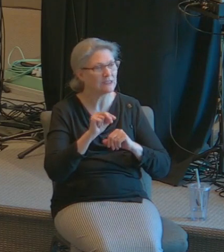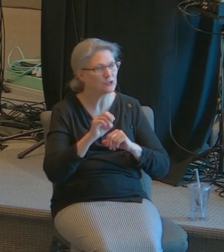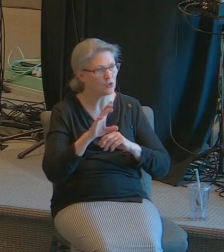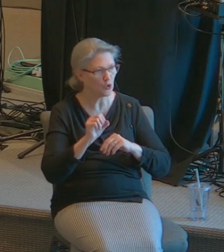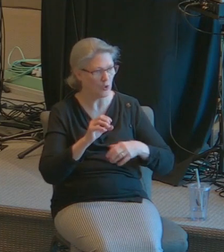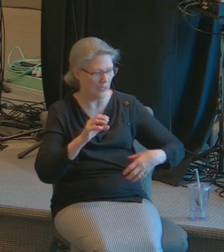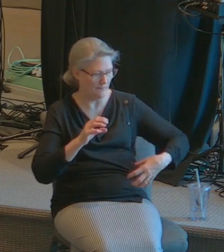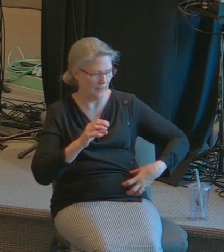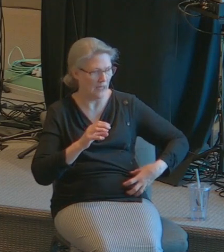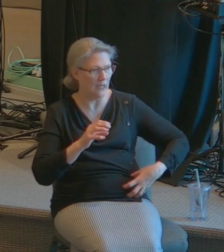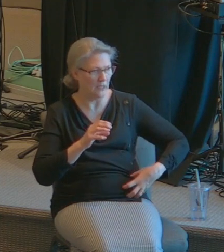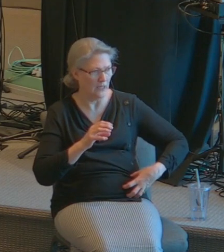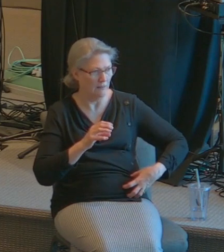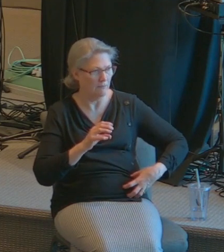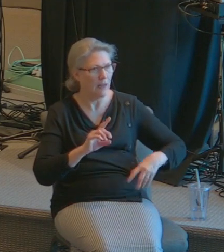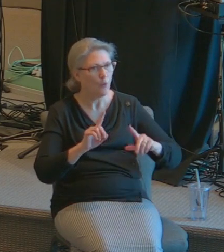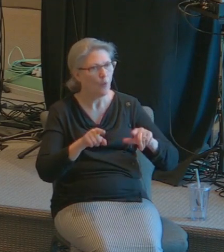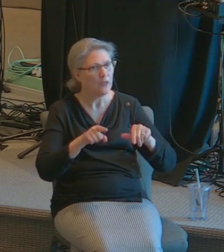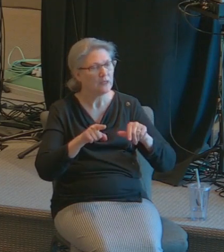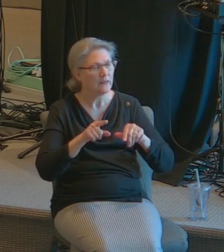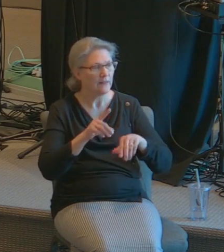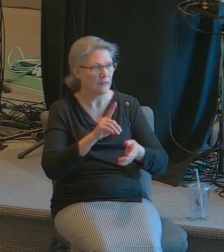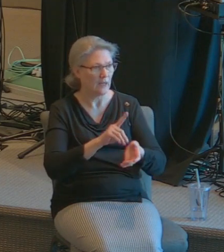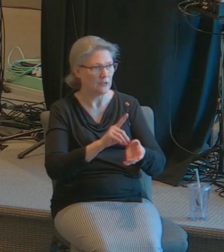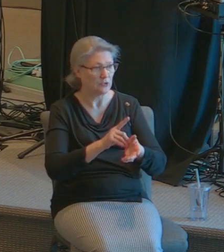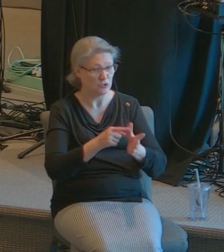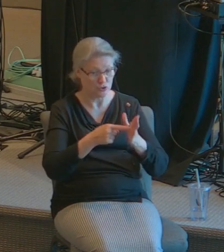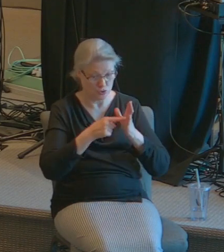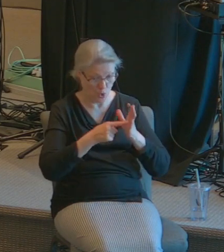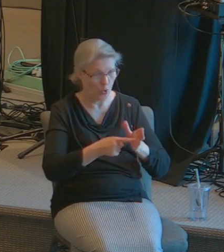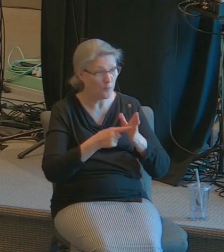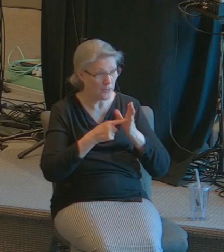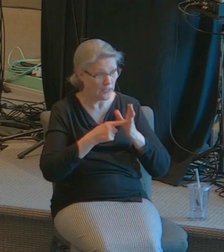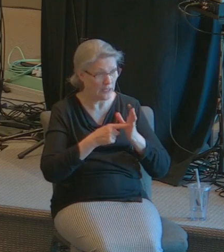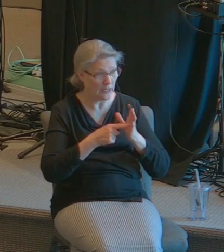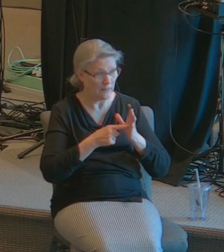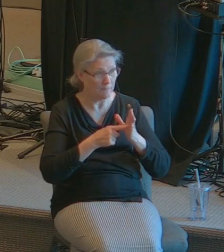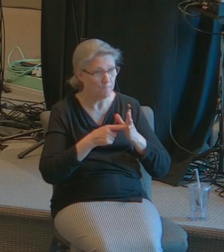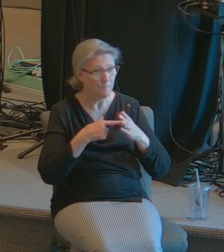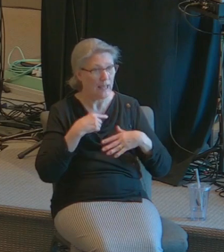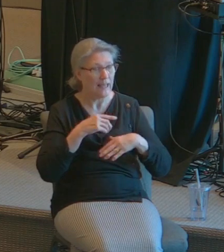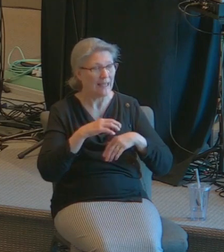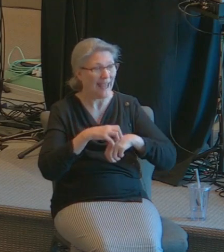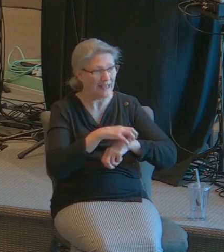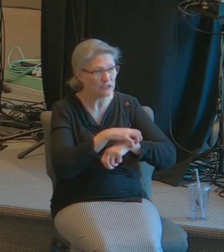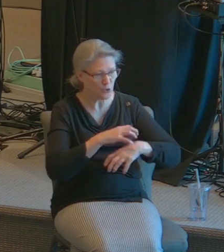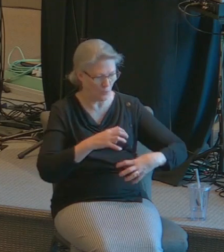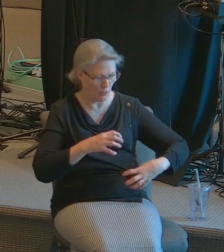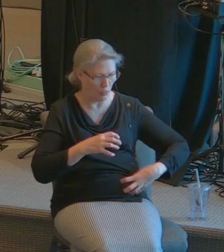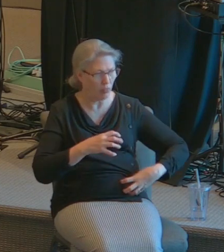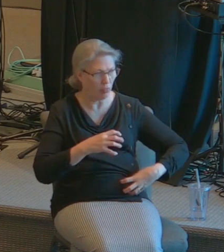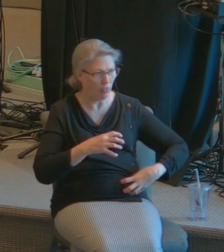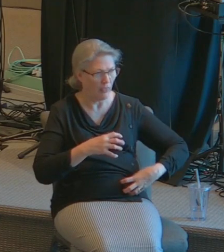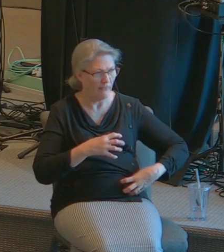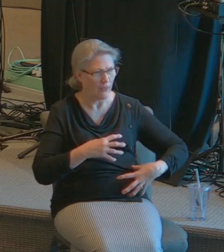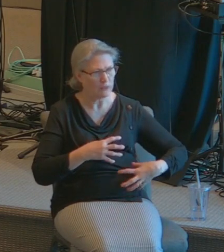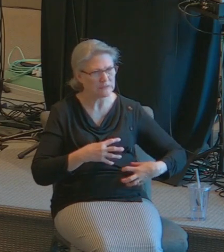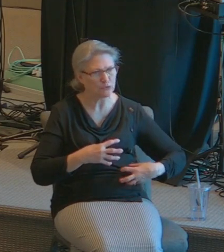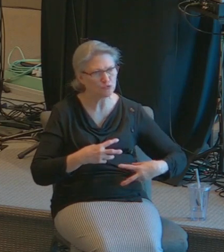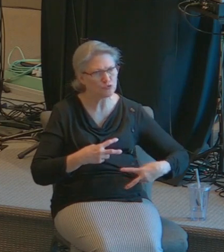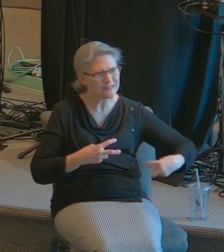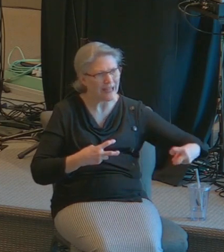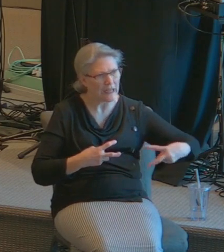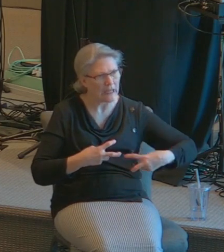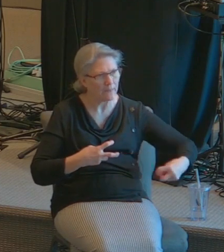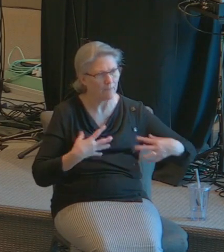but I went to the doctor and he showed me the cancer that I was suffering from that was sapping my strength